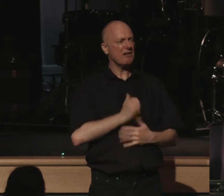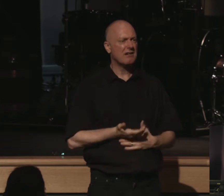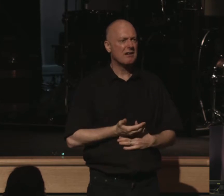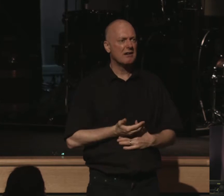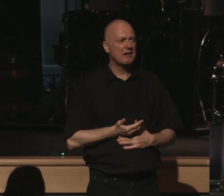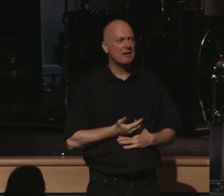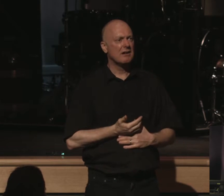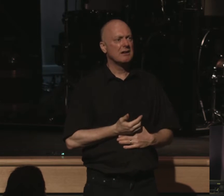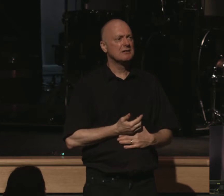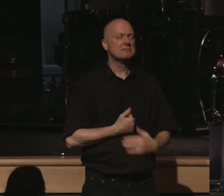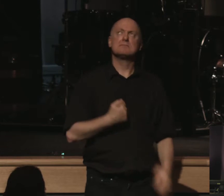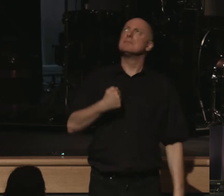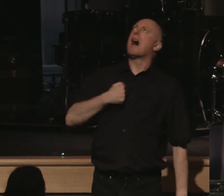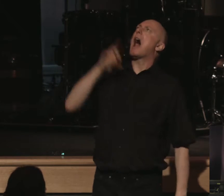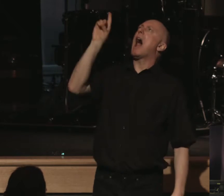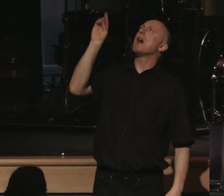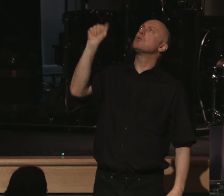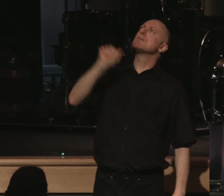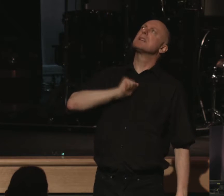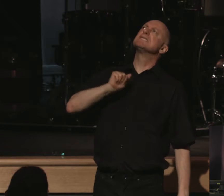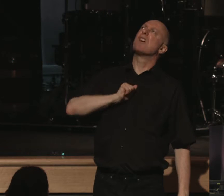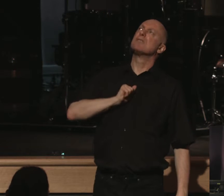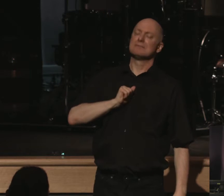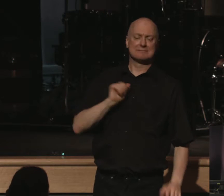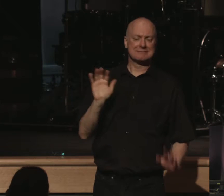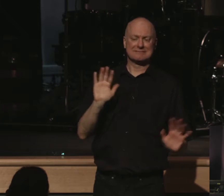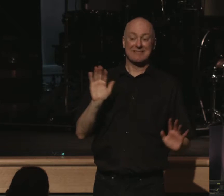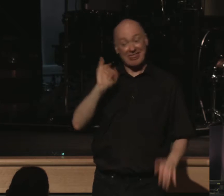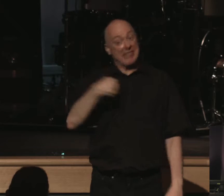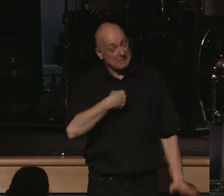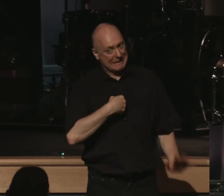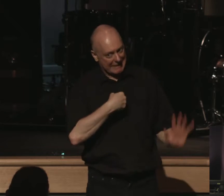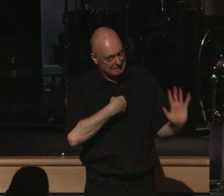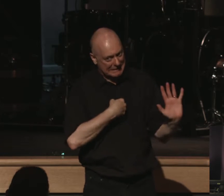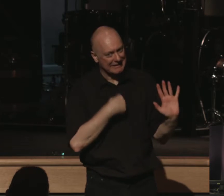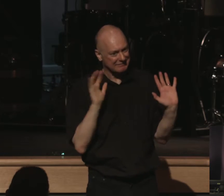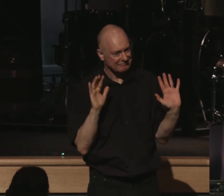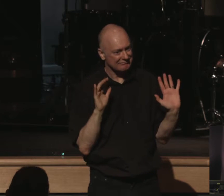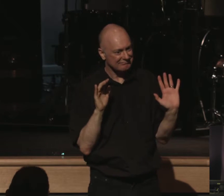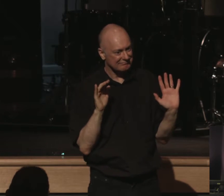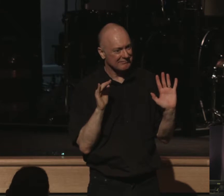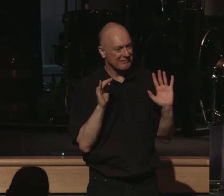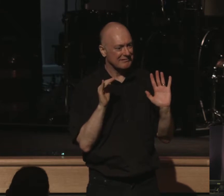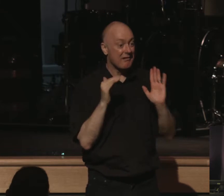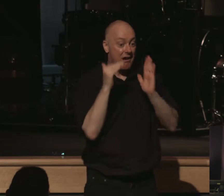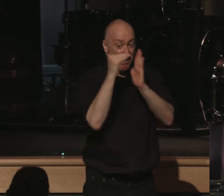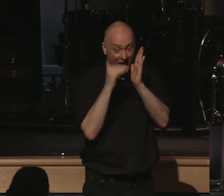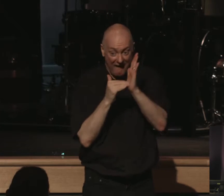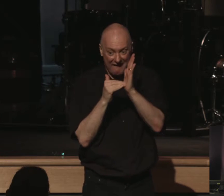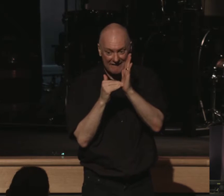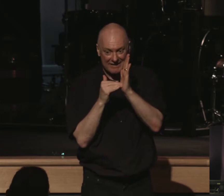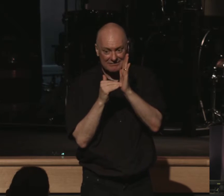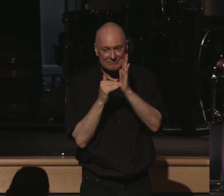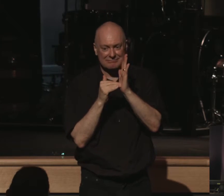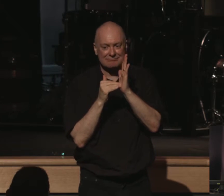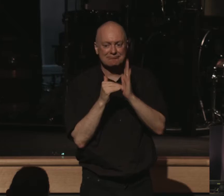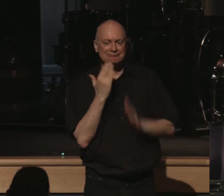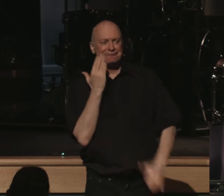I do it myself. That's me. And often, listen, often this will disguise itself